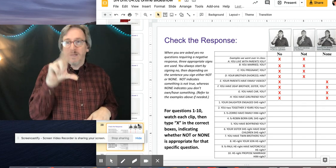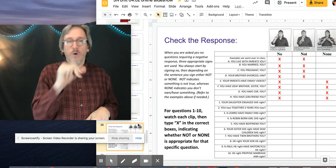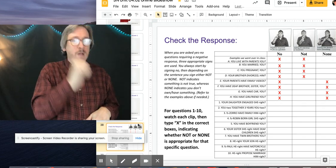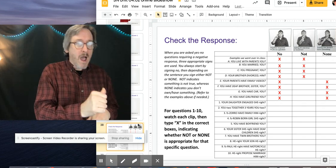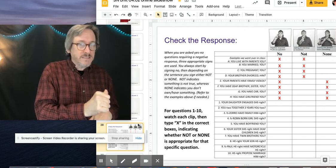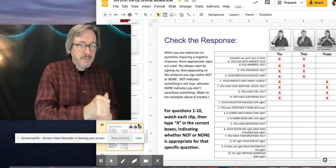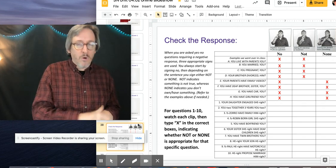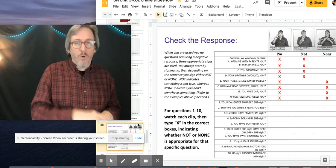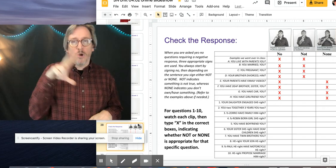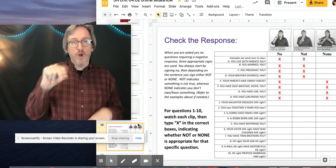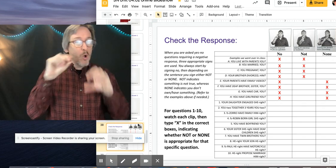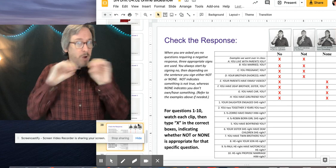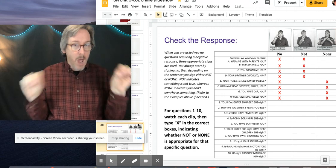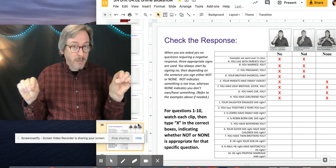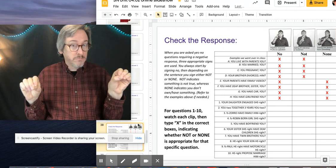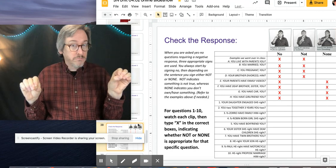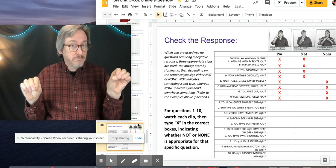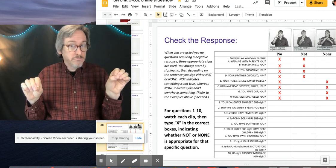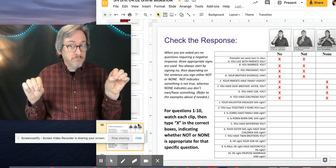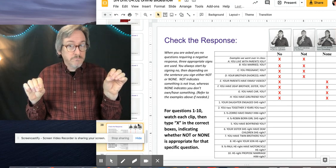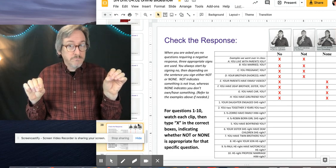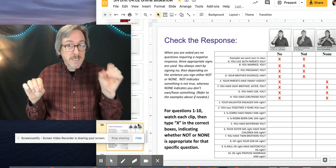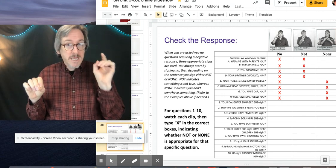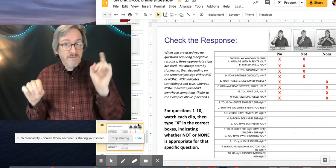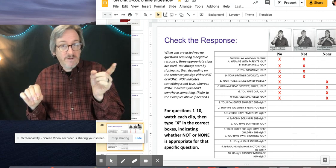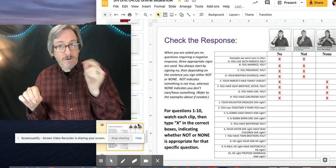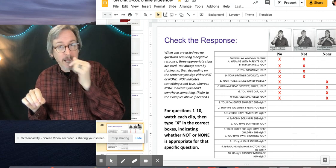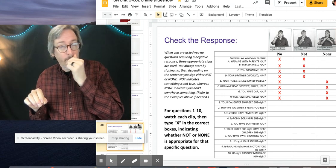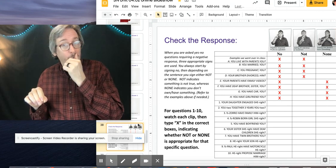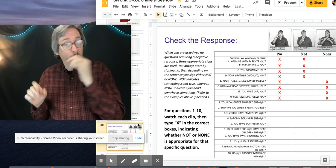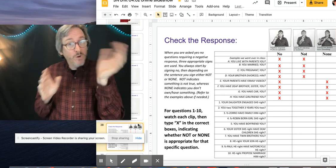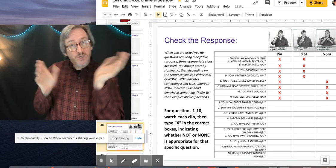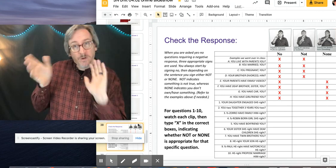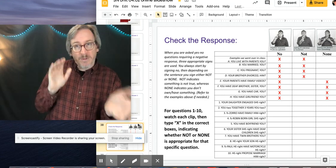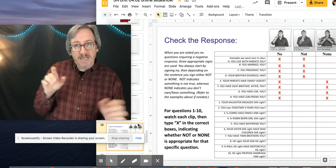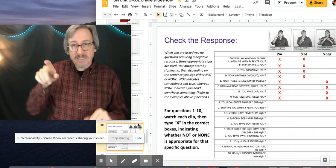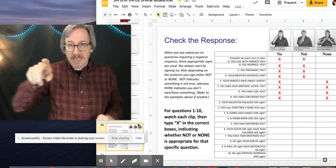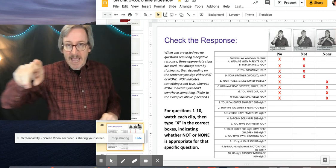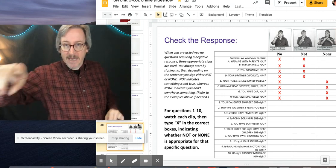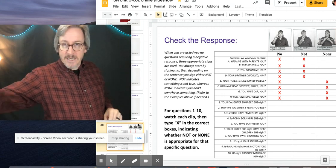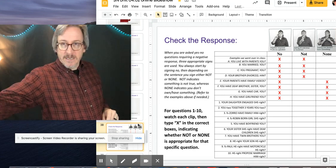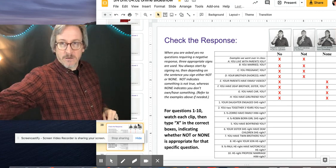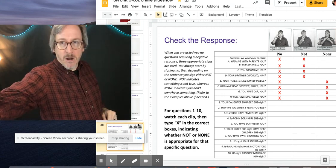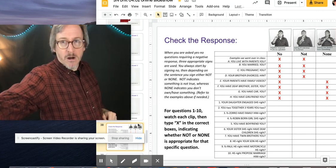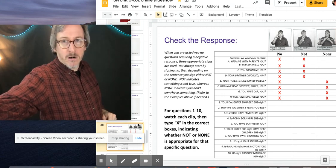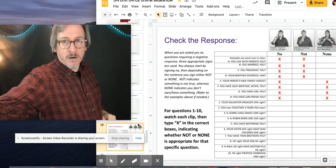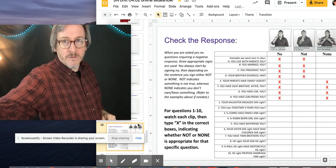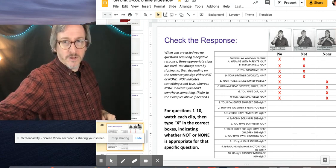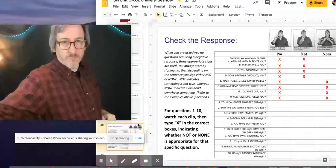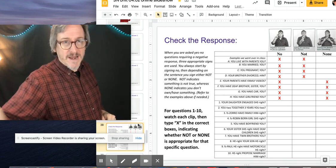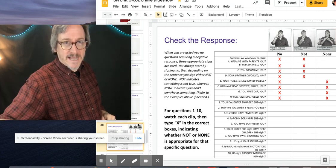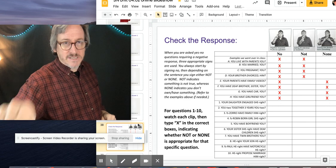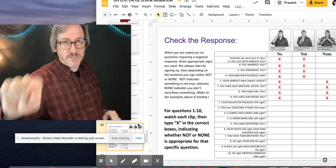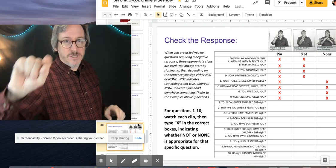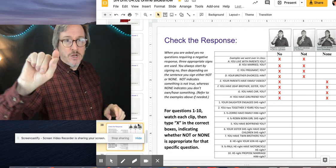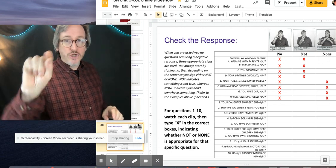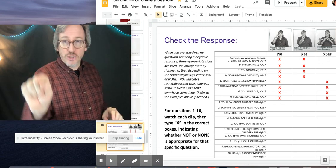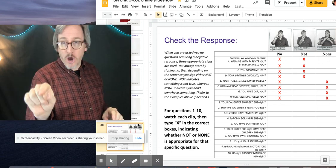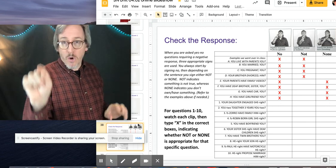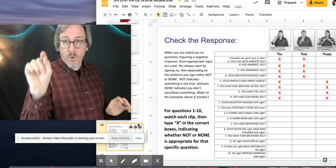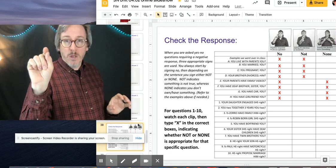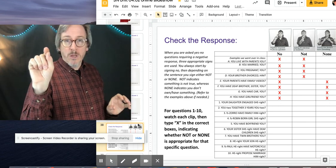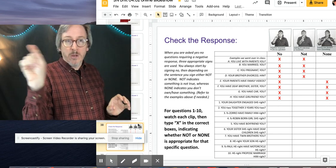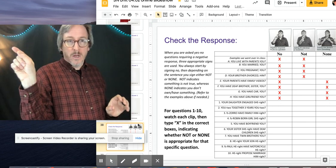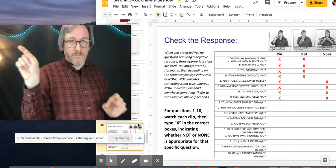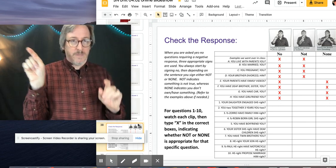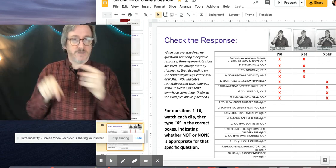no, not, or no, none. Figuring out which one applies. And here are the red X's show